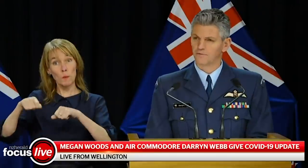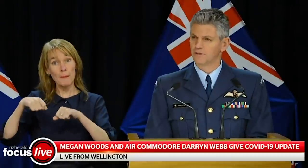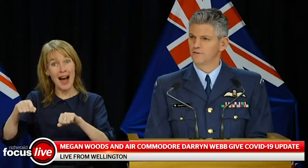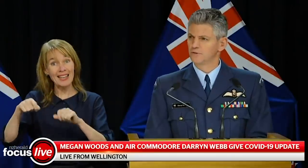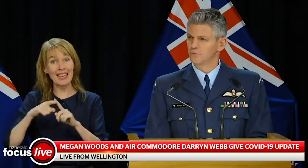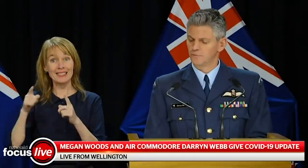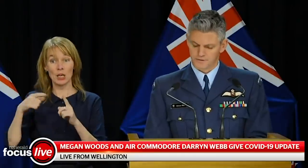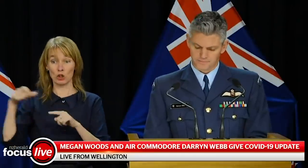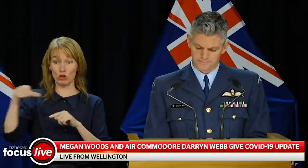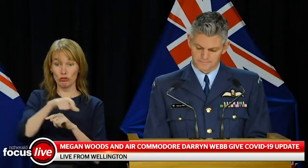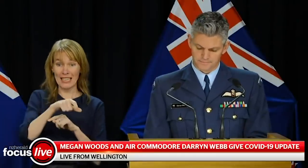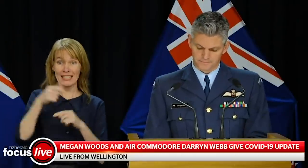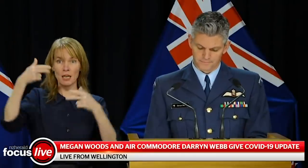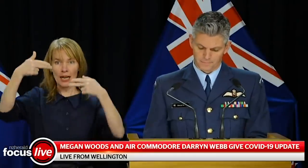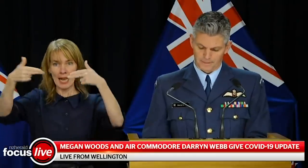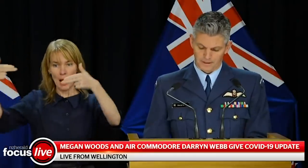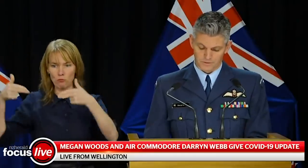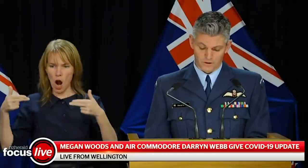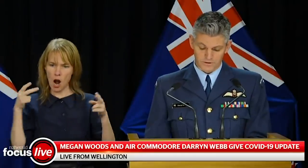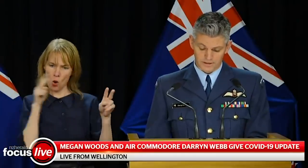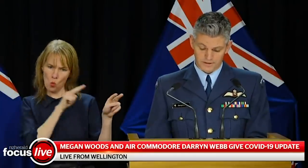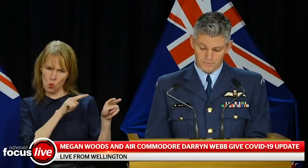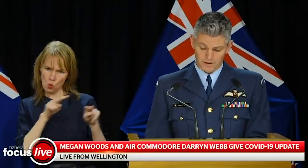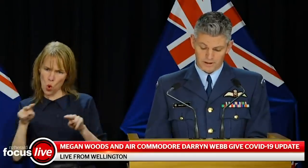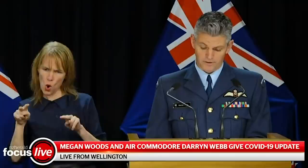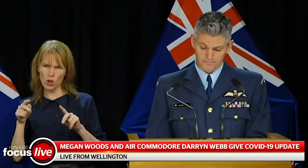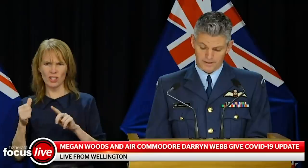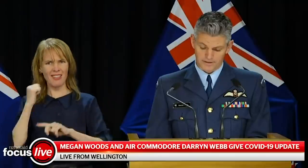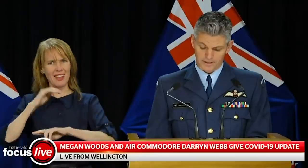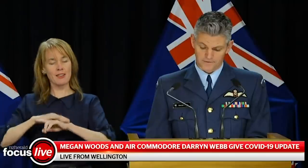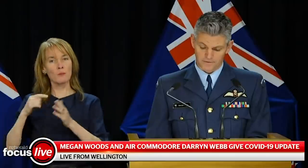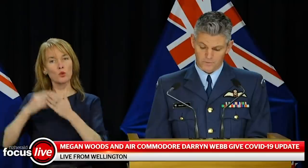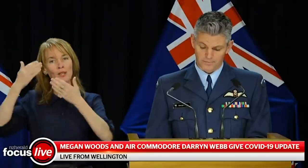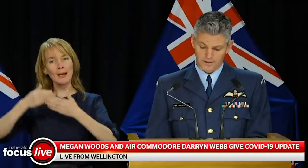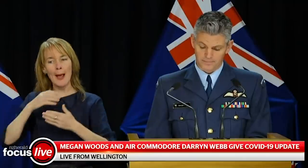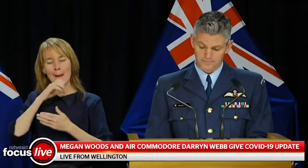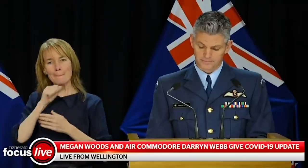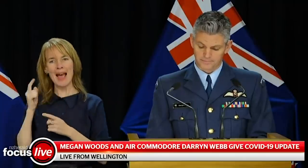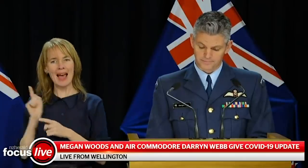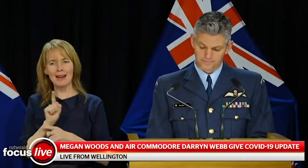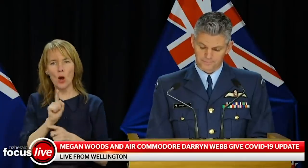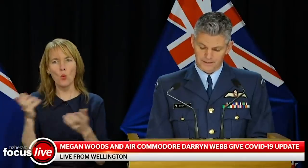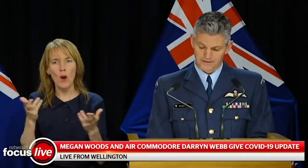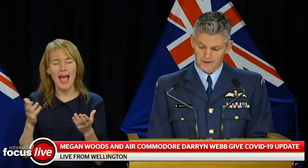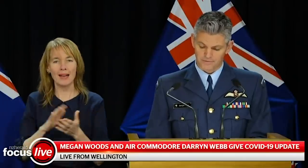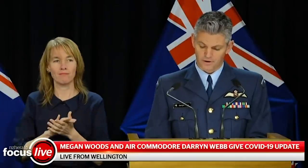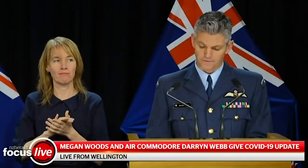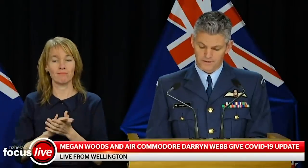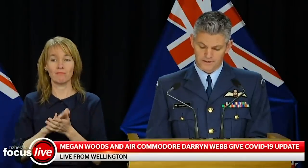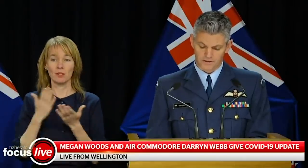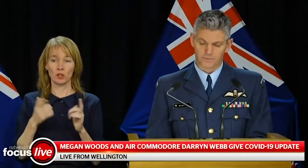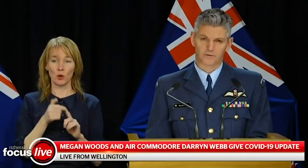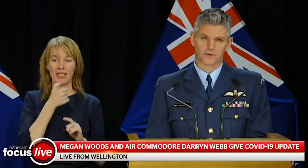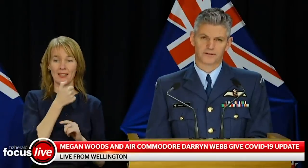of the individual's movements. He was logged into the smoking area at 6.51pm and escaped